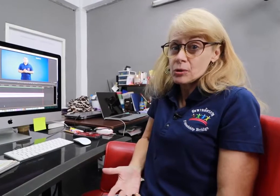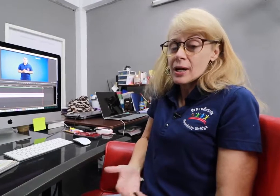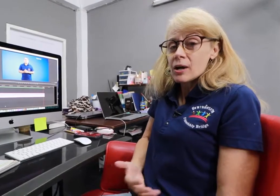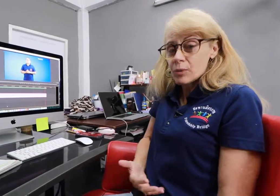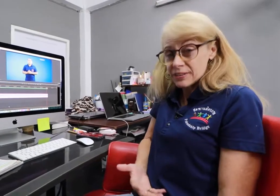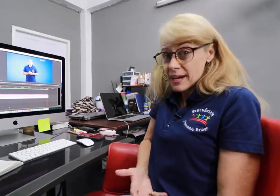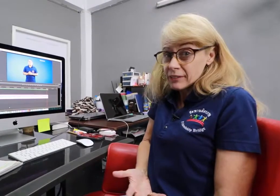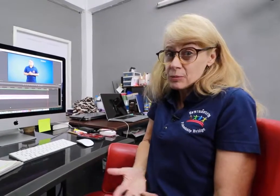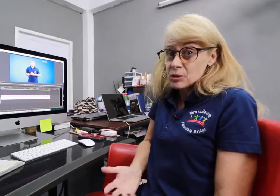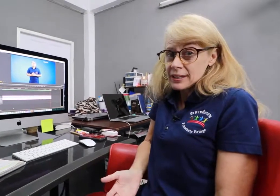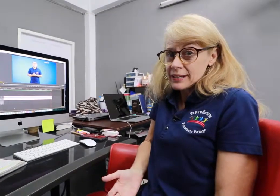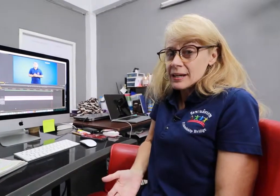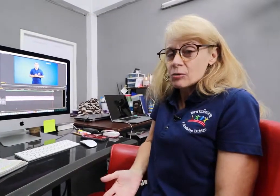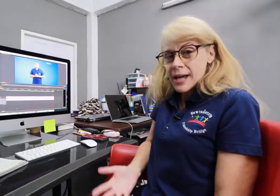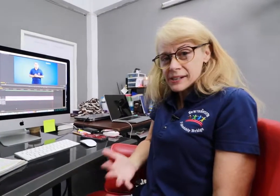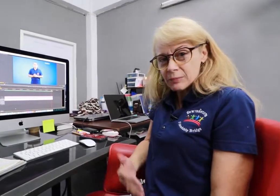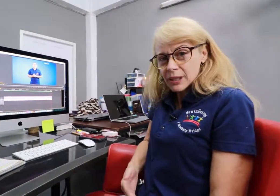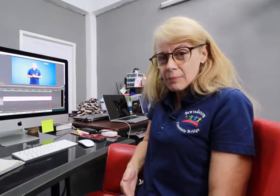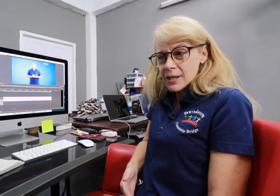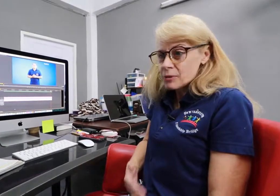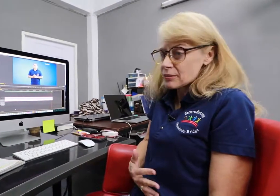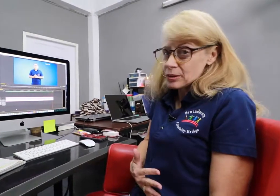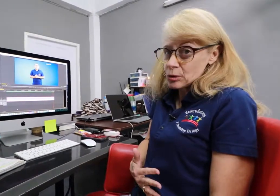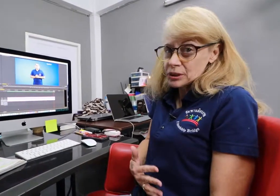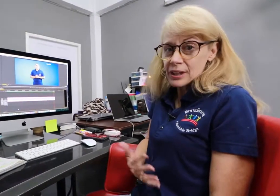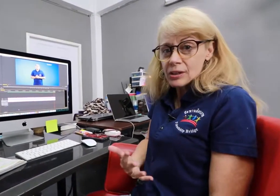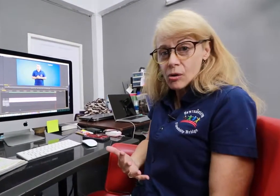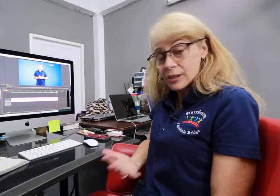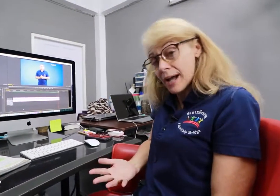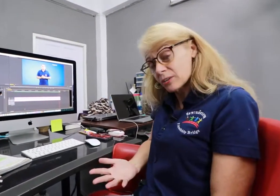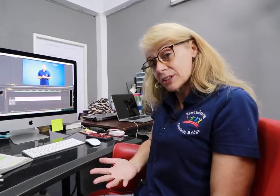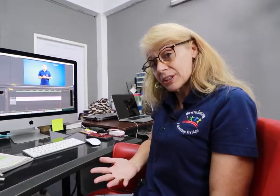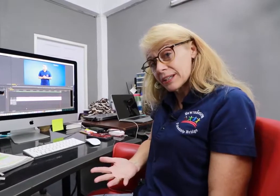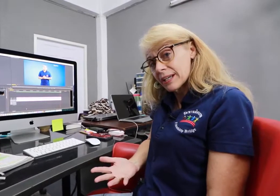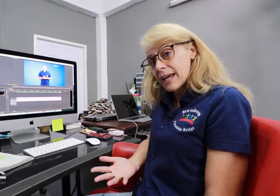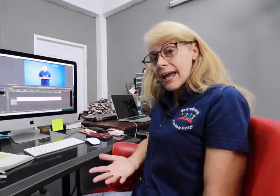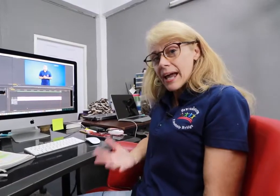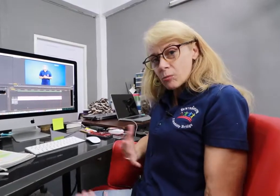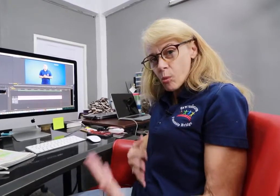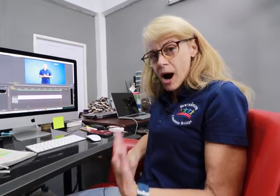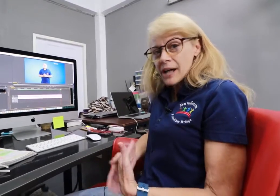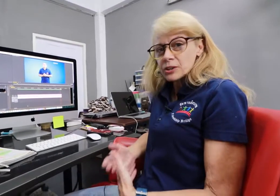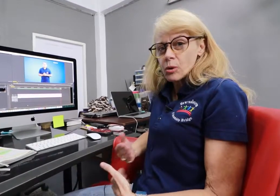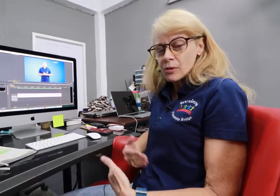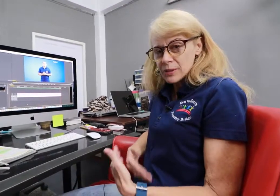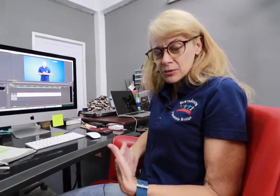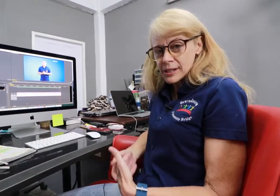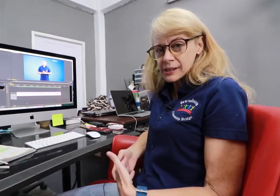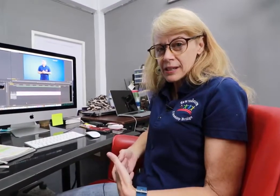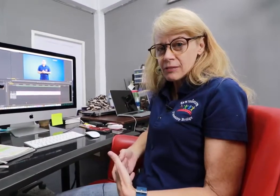with deaf community. We ask them to come in, whether they're Christian or not Christian, and watch what we've been translating